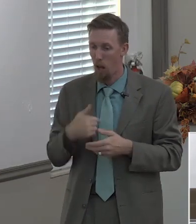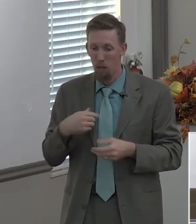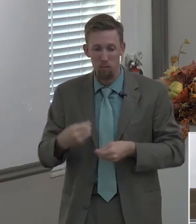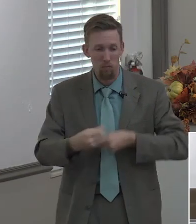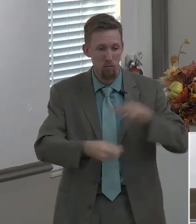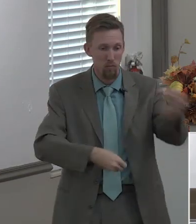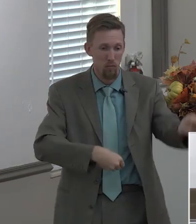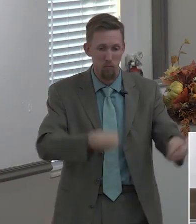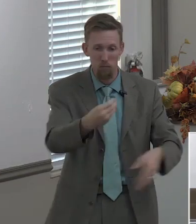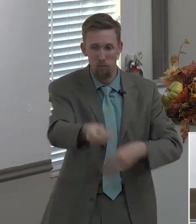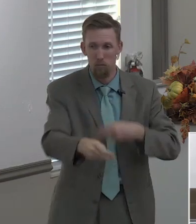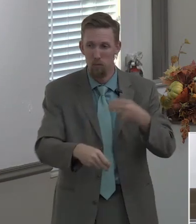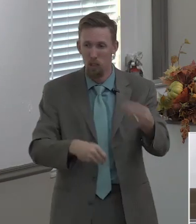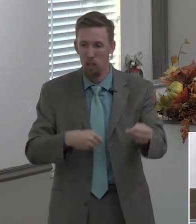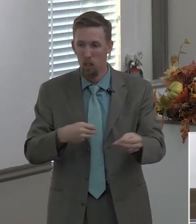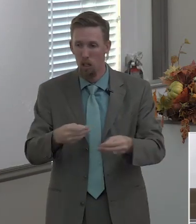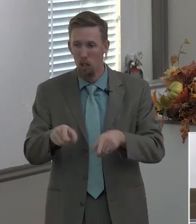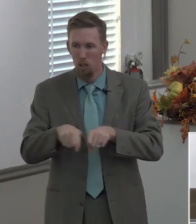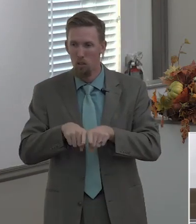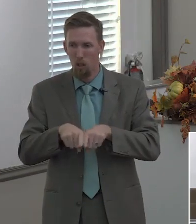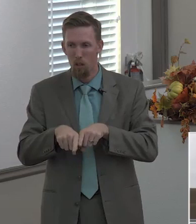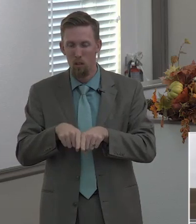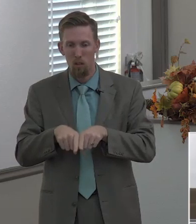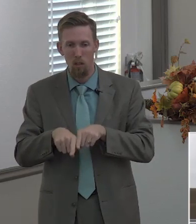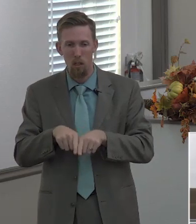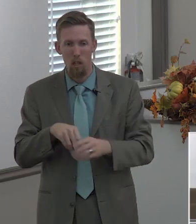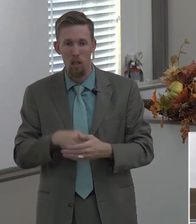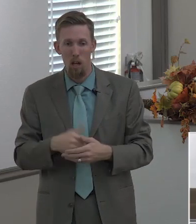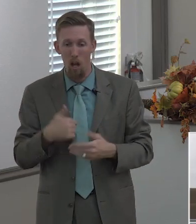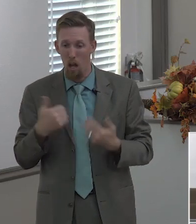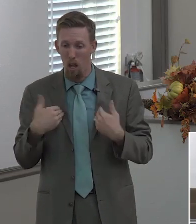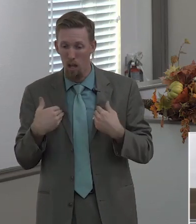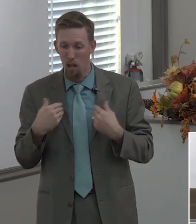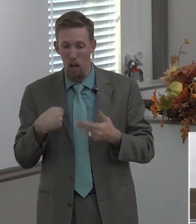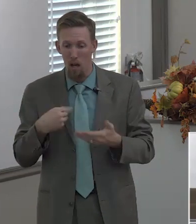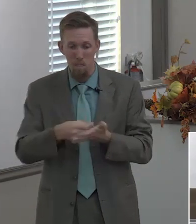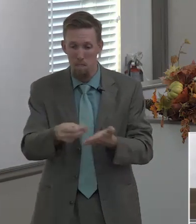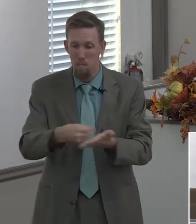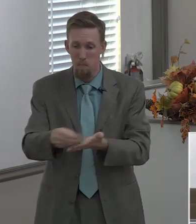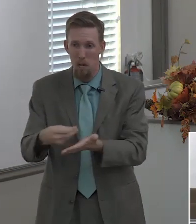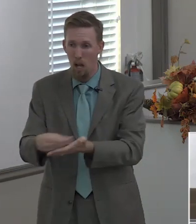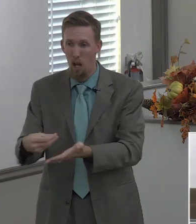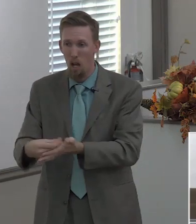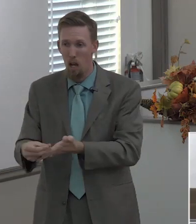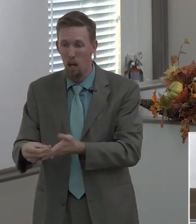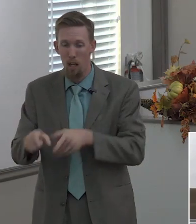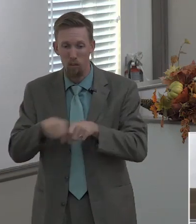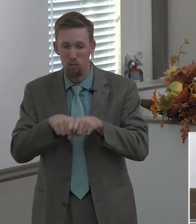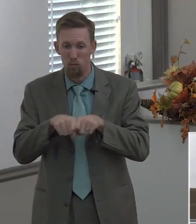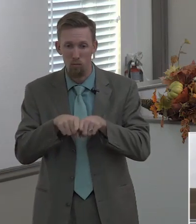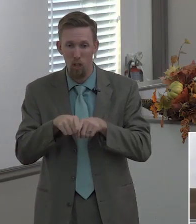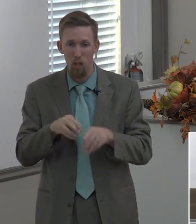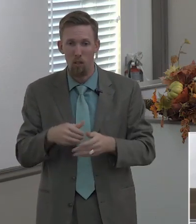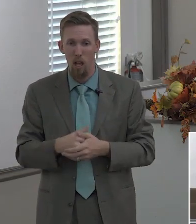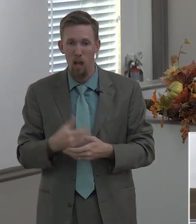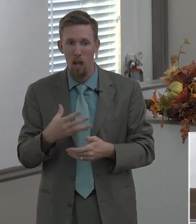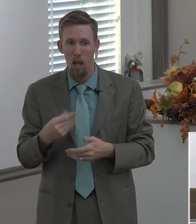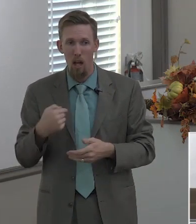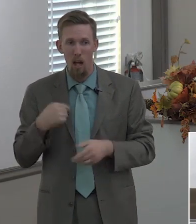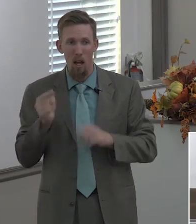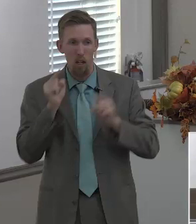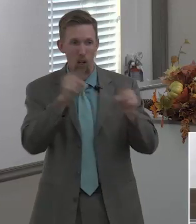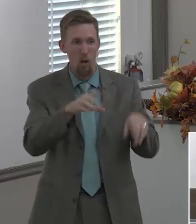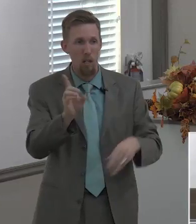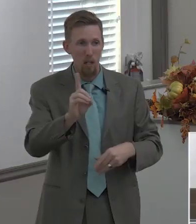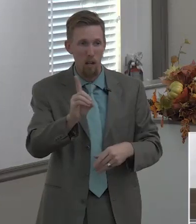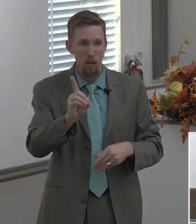said well really nothing to it he said i just he said i just get a bunch of socks together and i go down on skid row down there